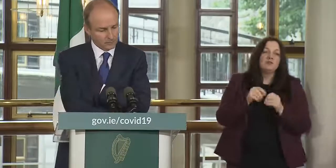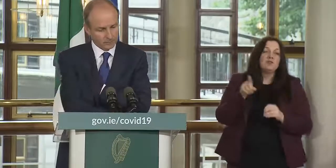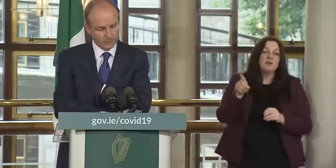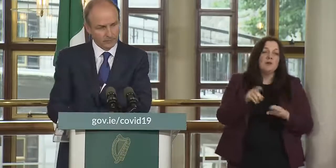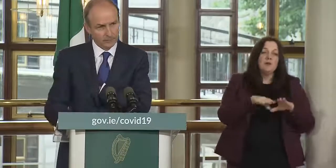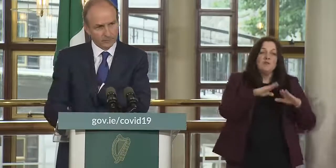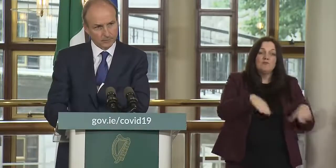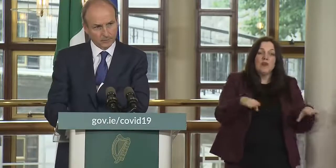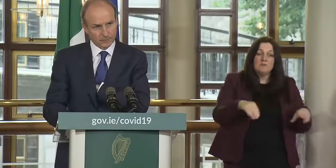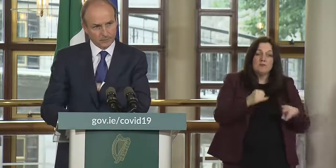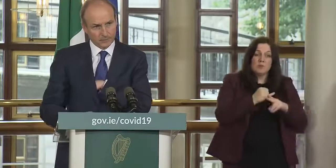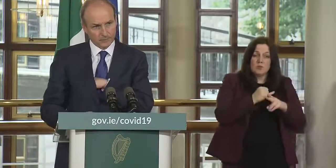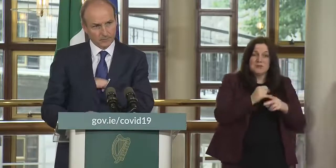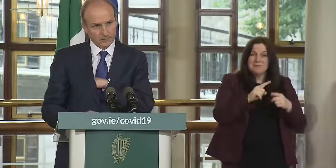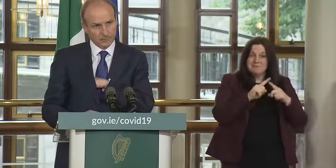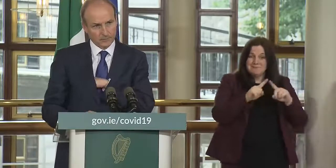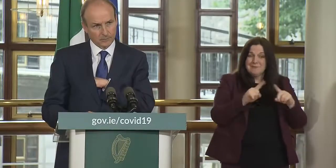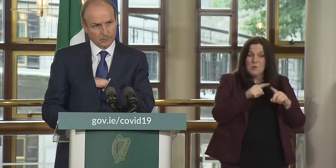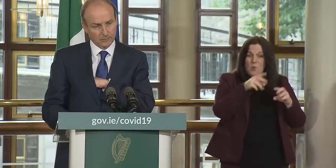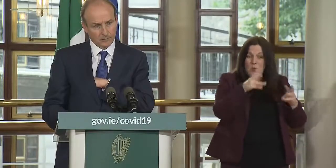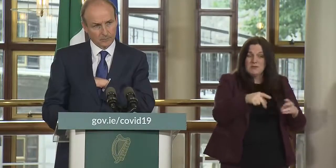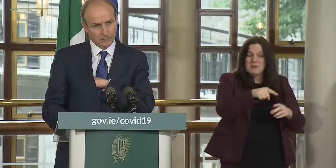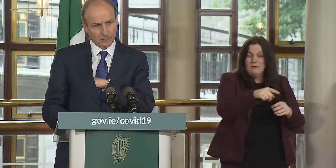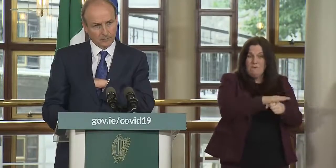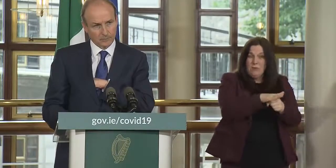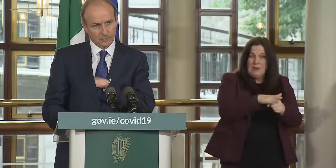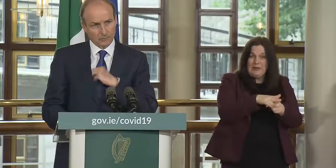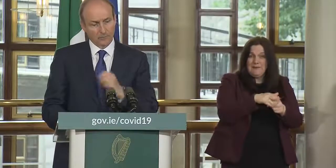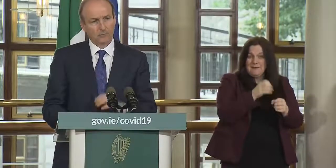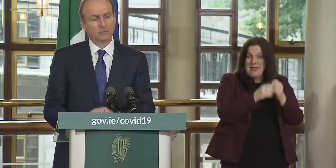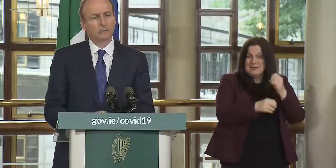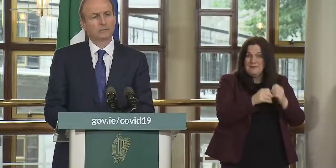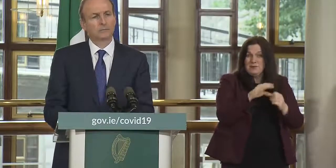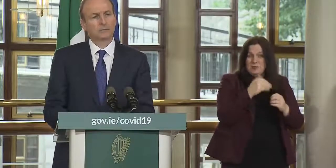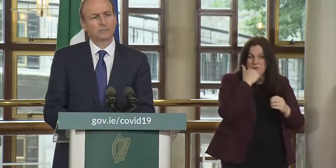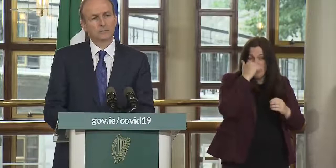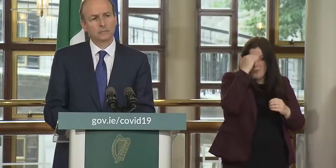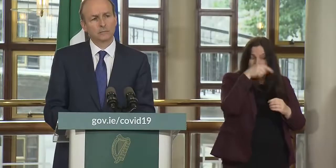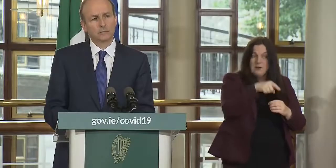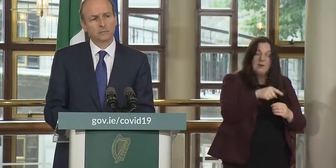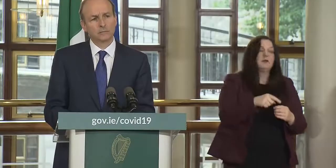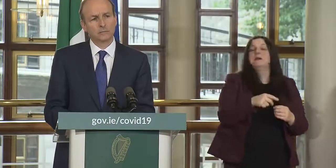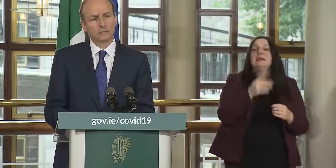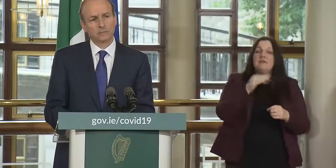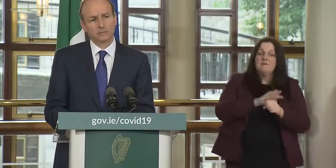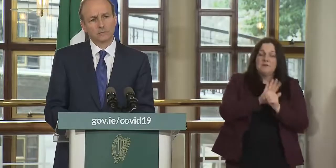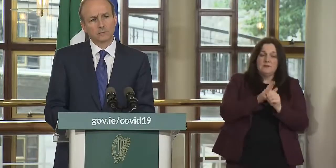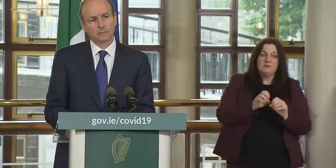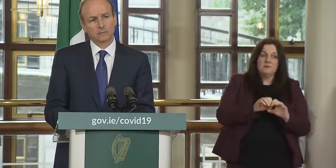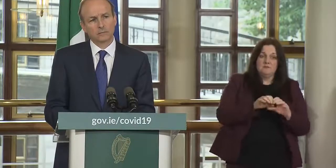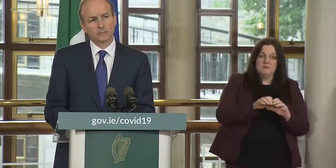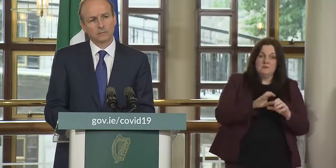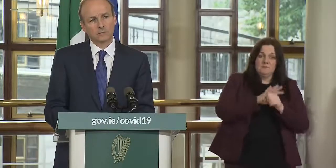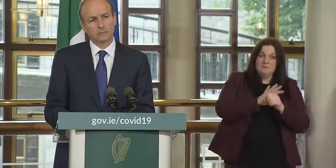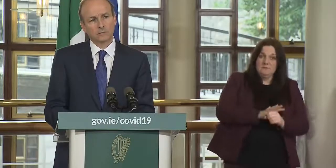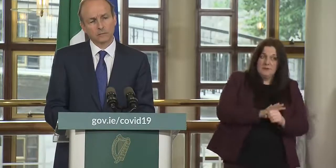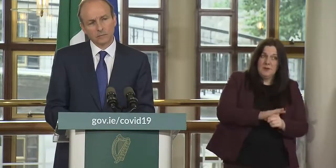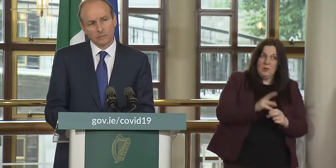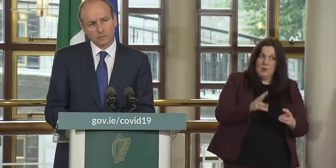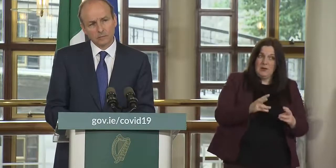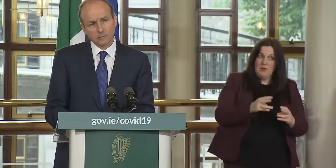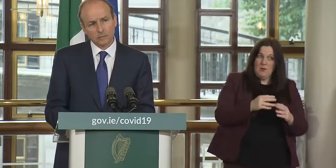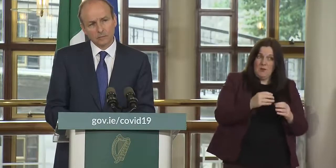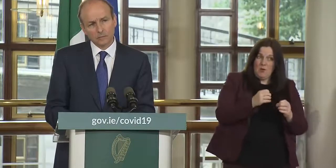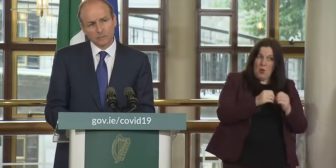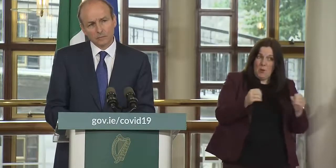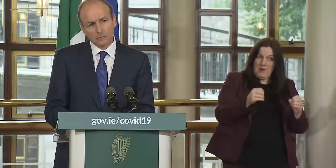at the end of summer are you leaving open the possibility that if the virus is successfully suppressed domestically that schools still could reopen at the